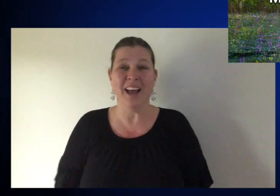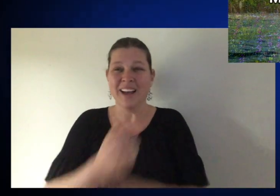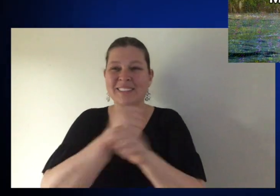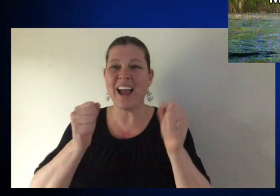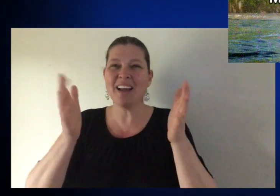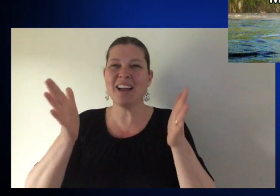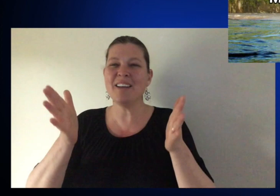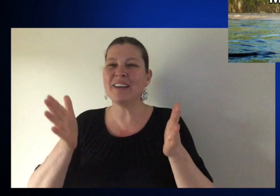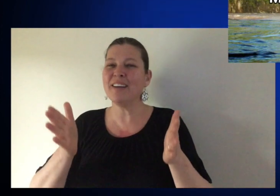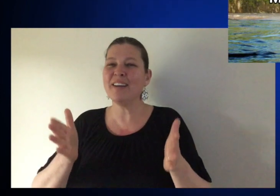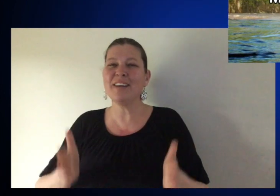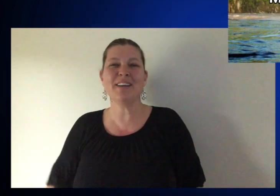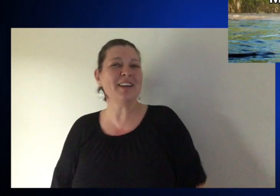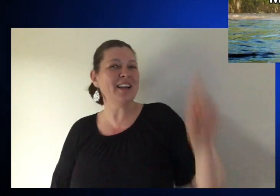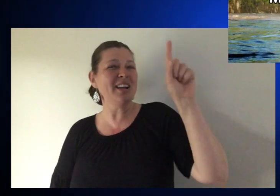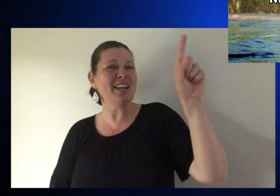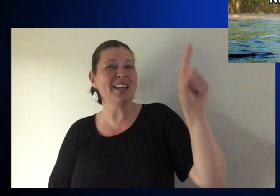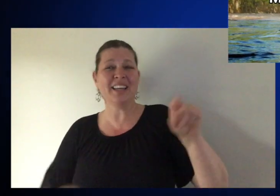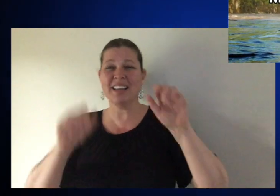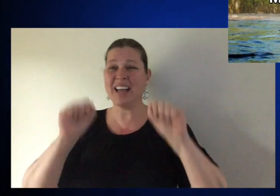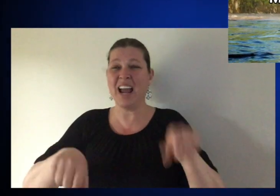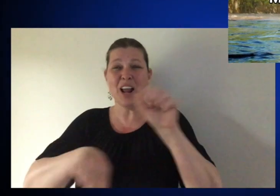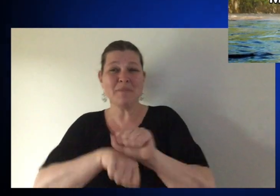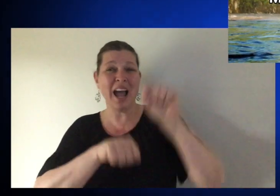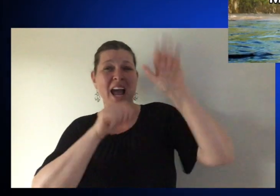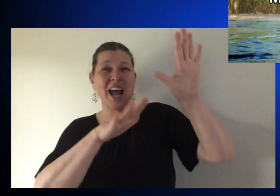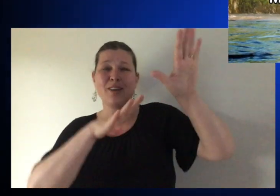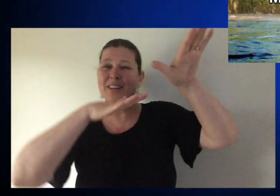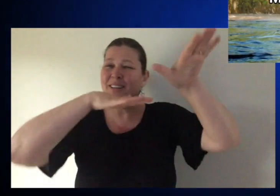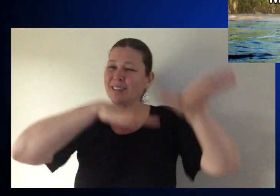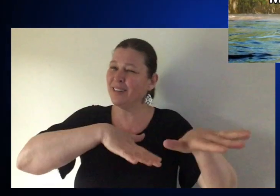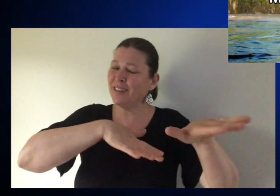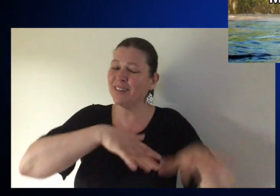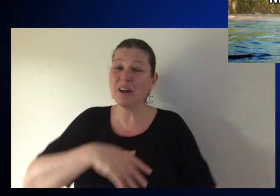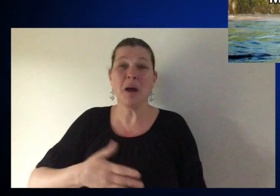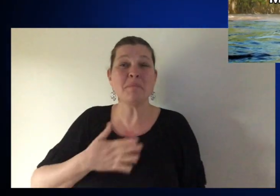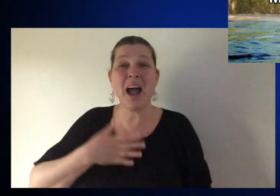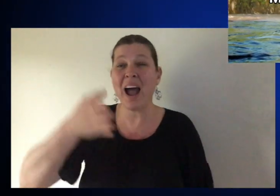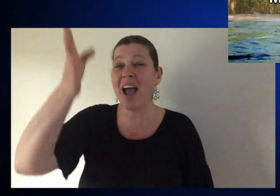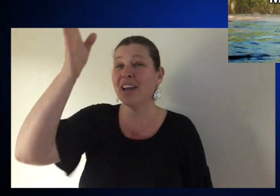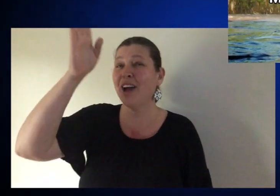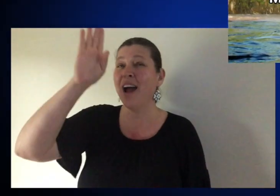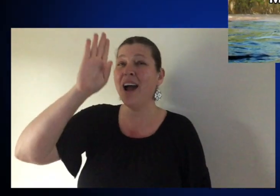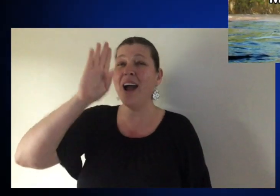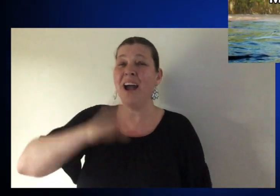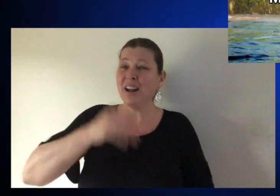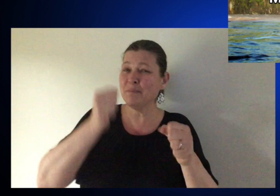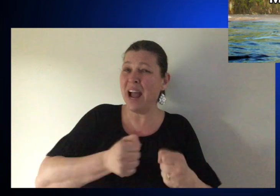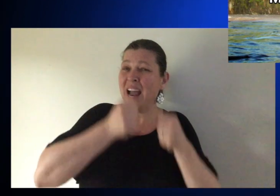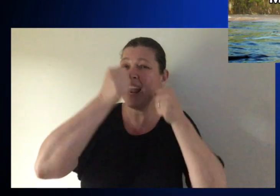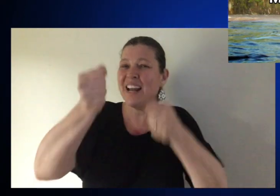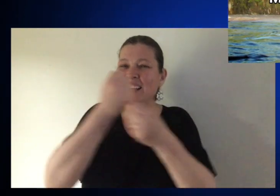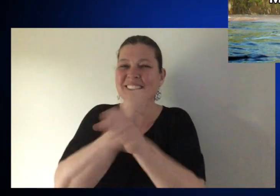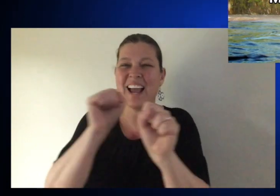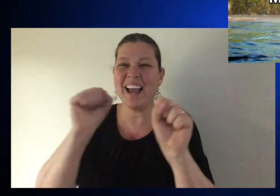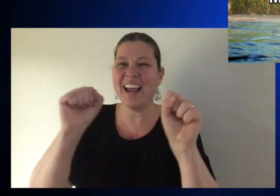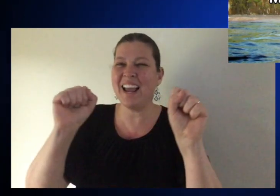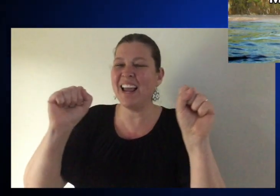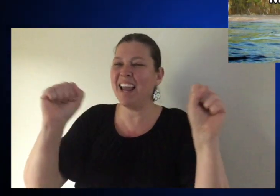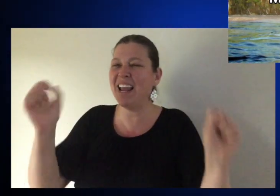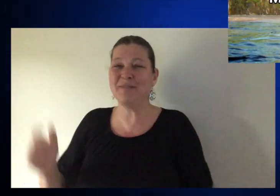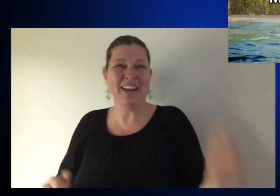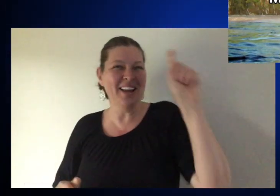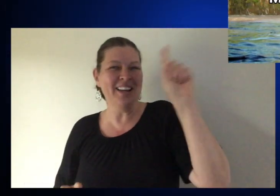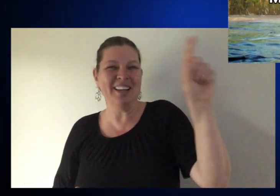The Savior, He can move the mountains. My God is